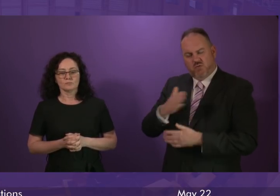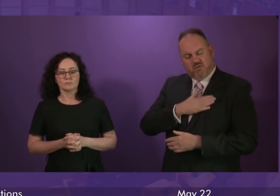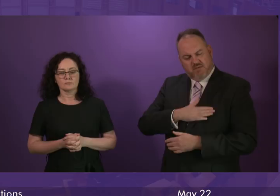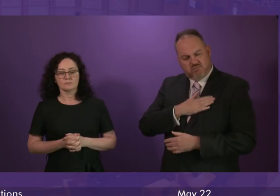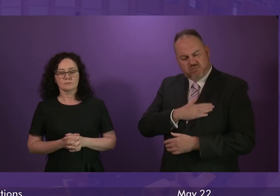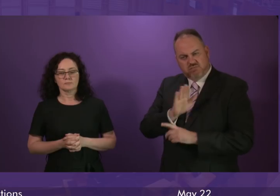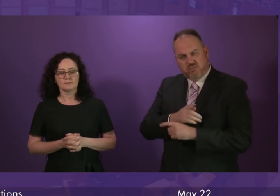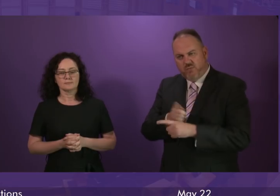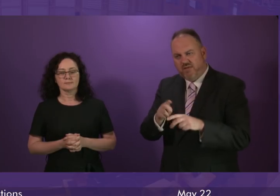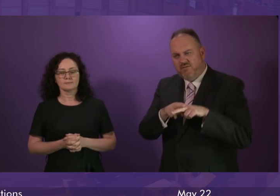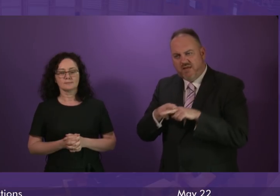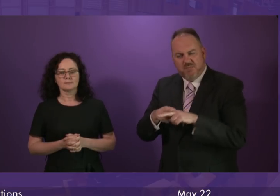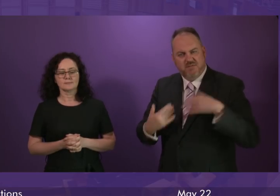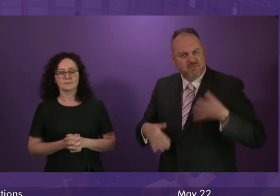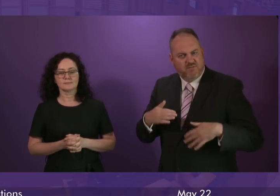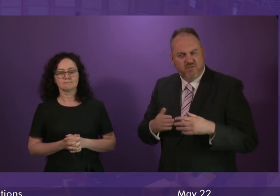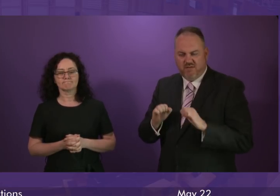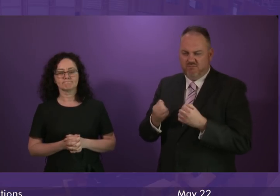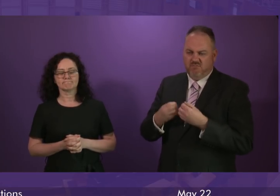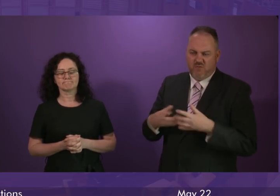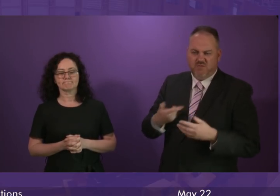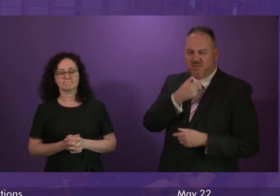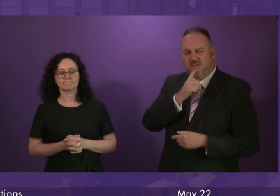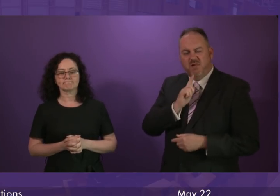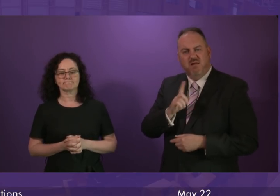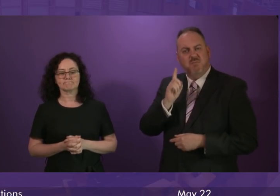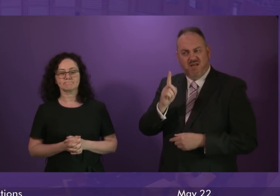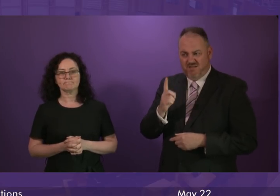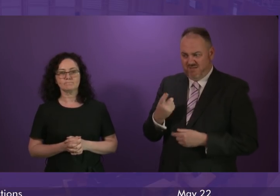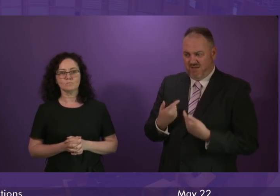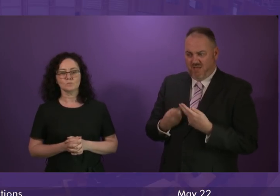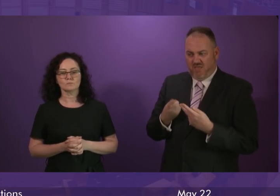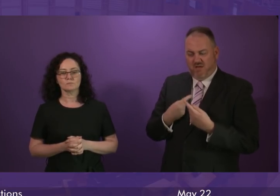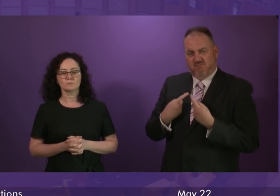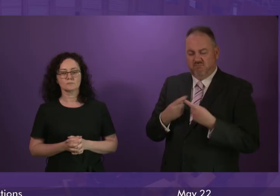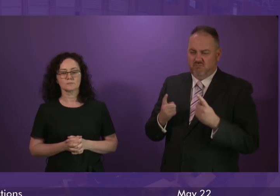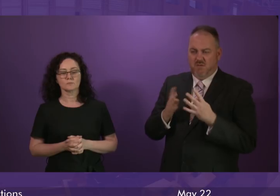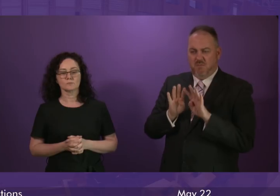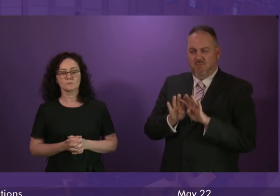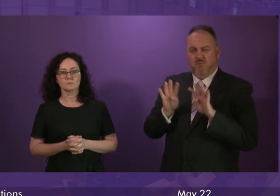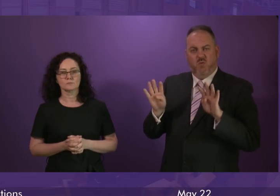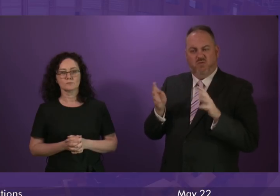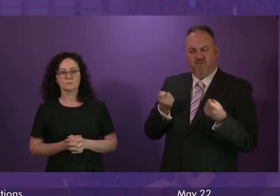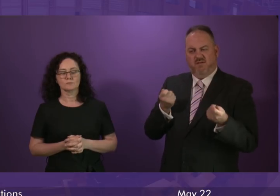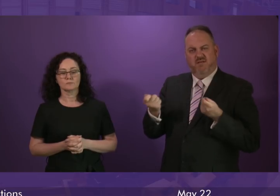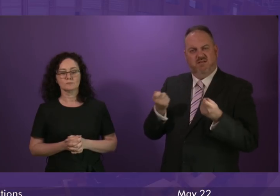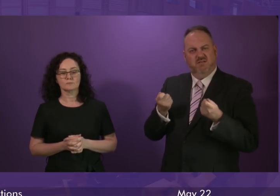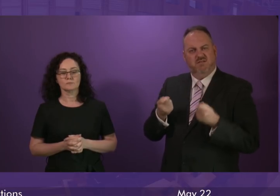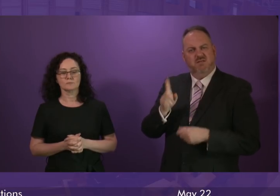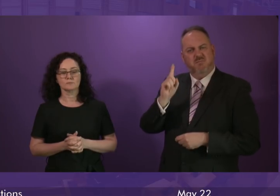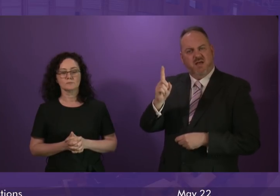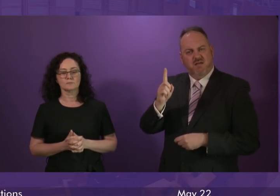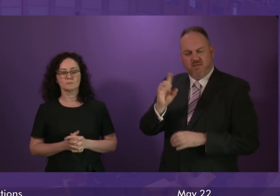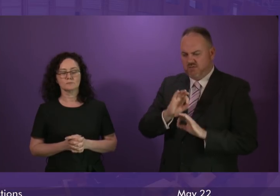findings. The Mental Health Minister this afternoon announced another Board of Governance, but there are no actions to guarantee